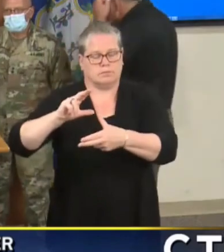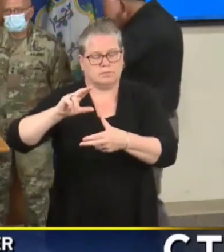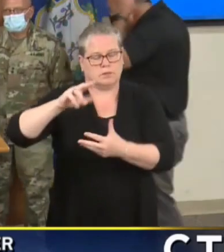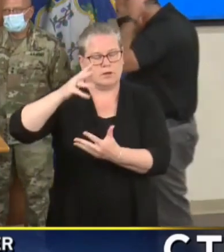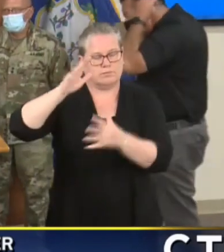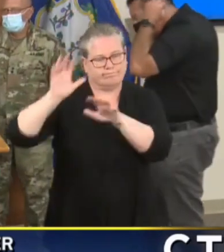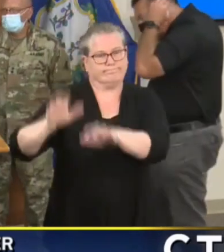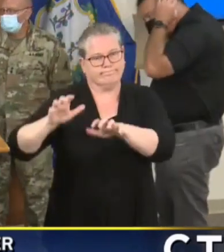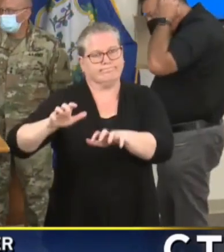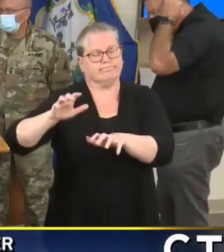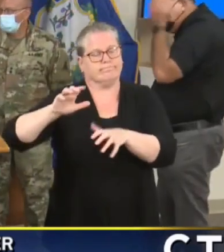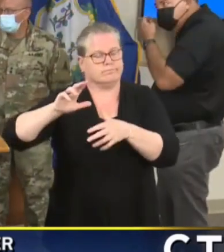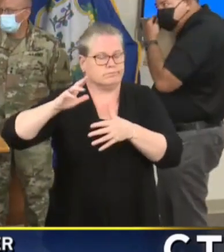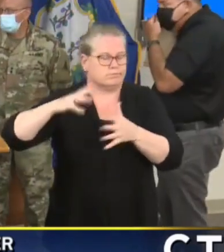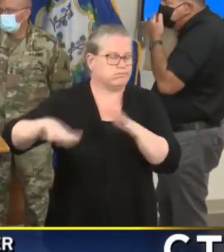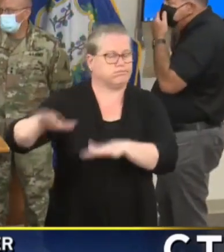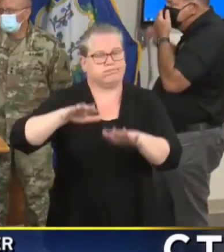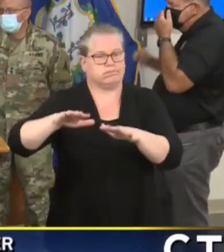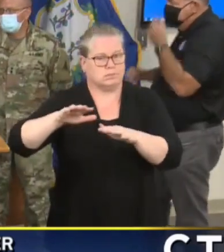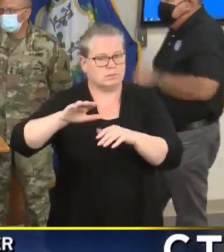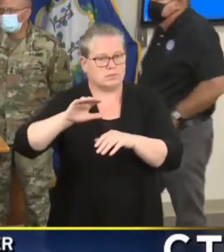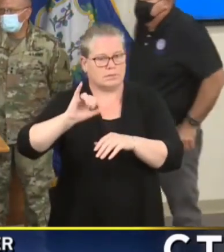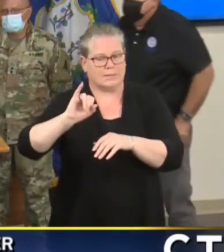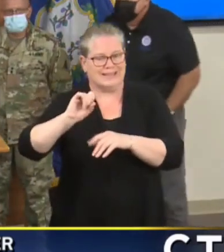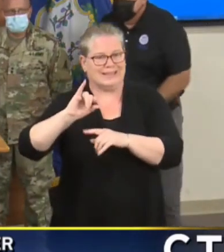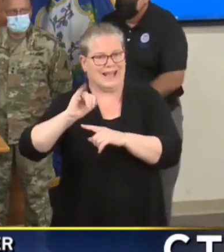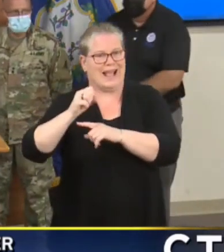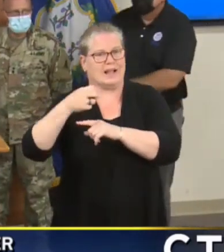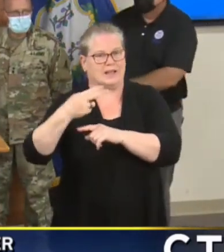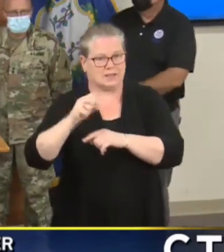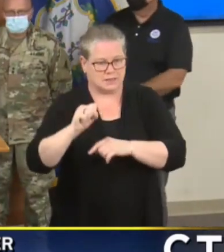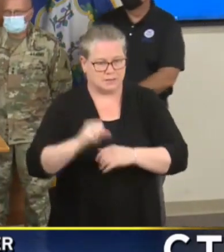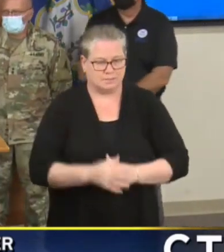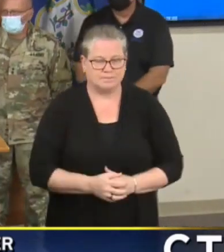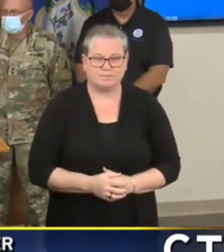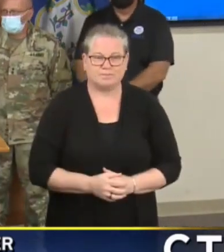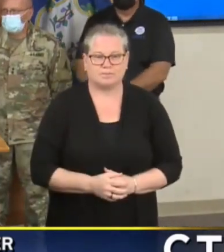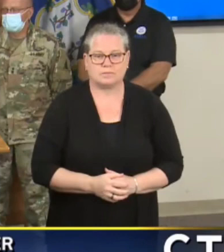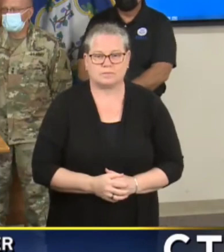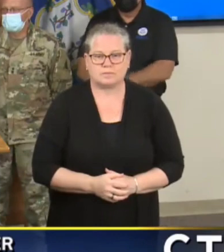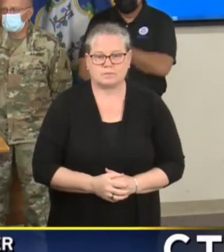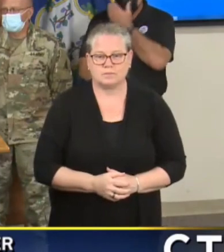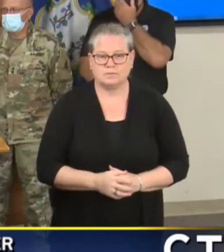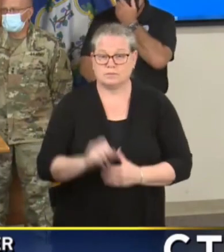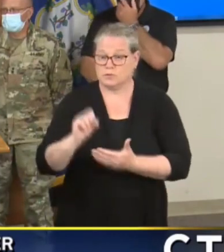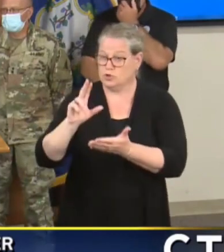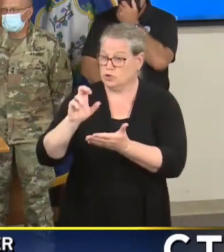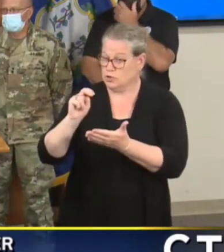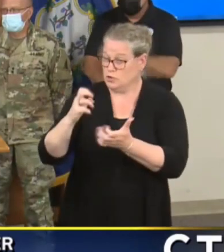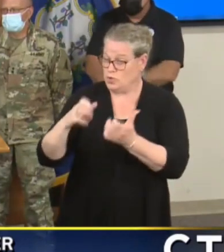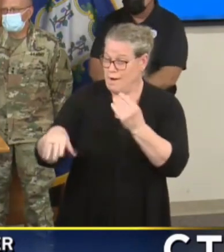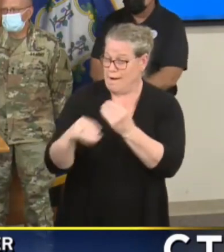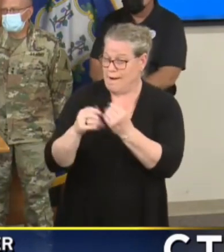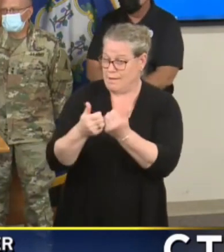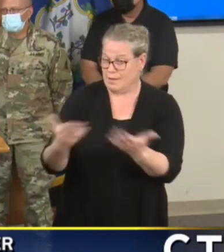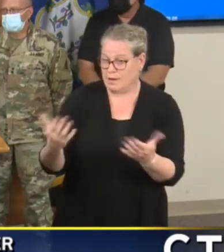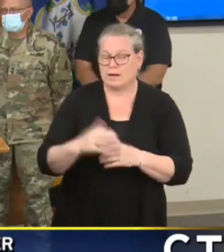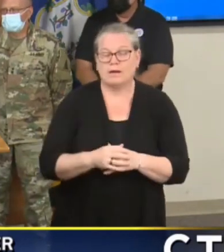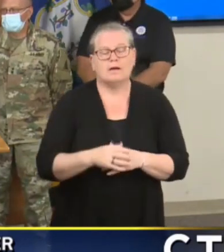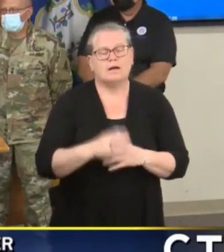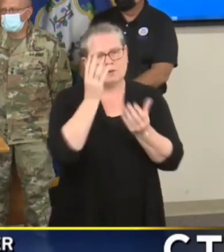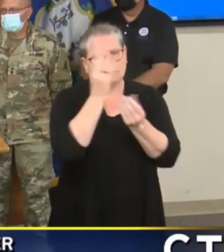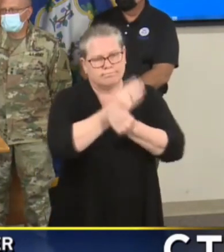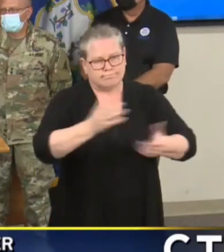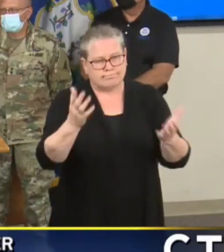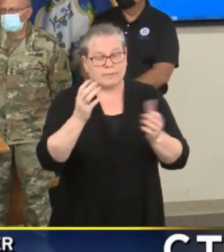Anybody else like to add anything? Susan, want to say anything in conclusion? Well, I just want to say because I know that a lot of people are